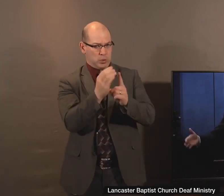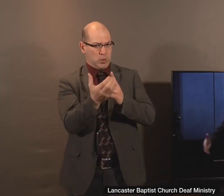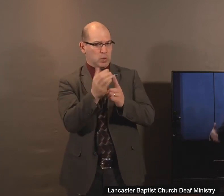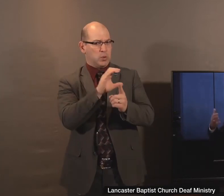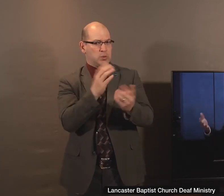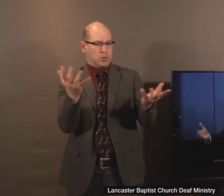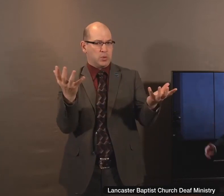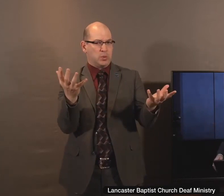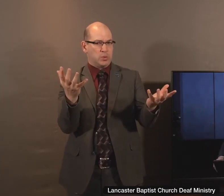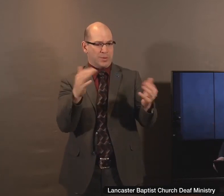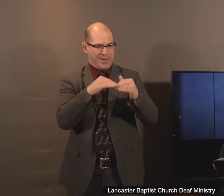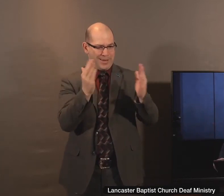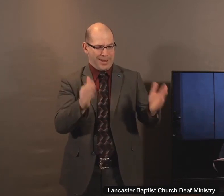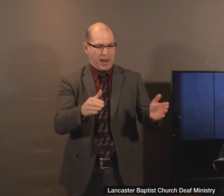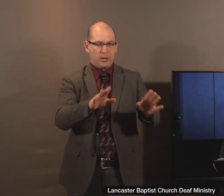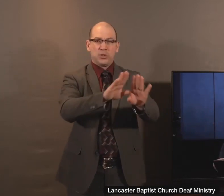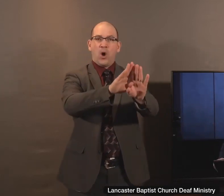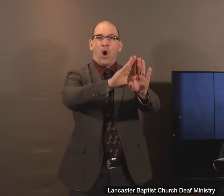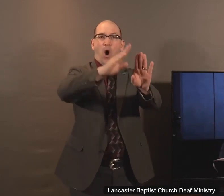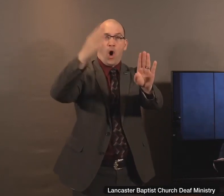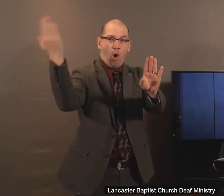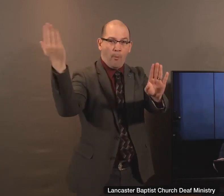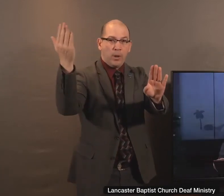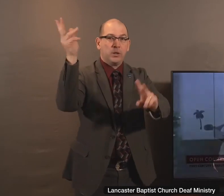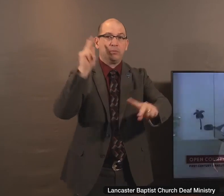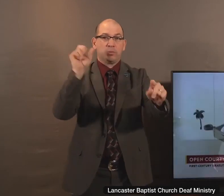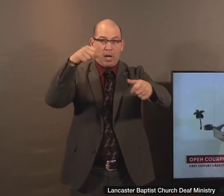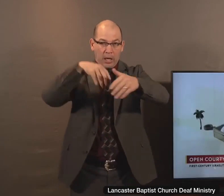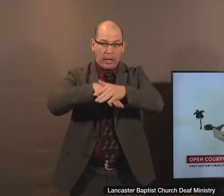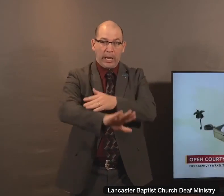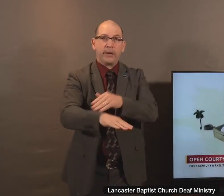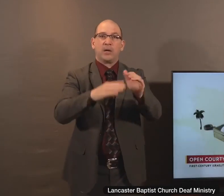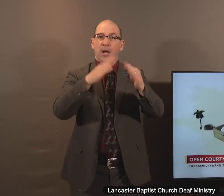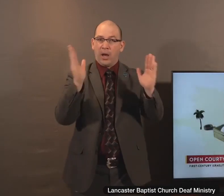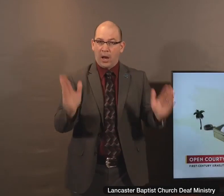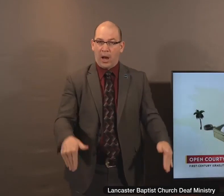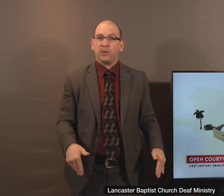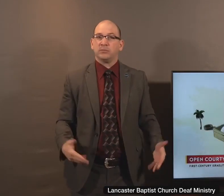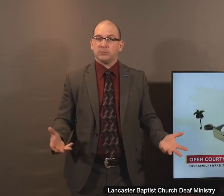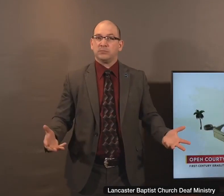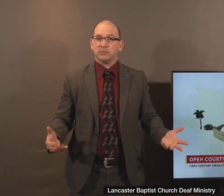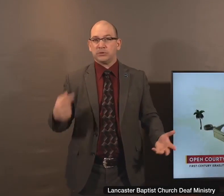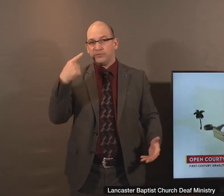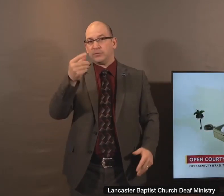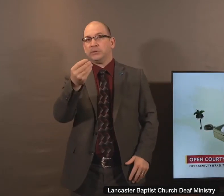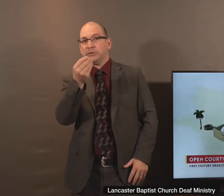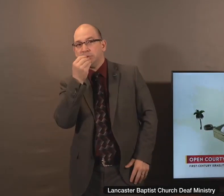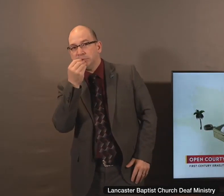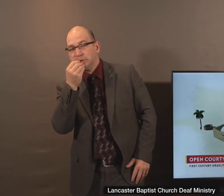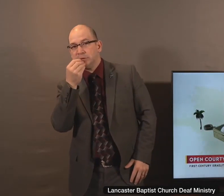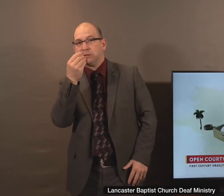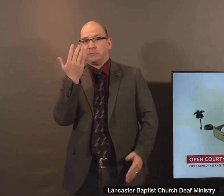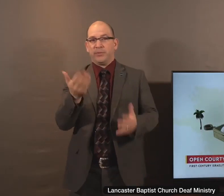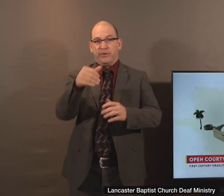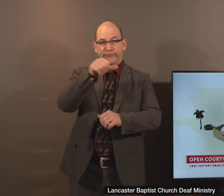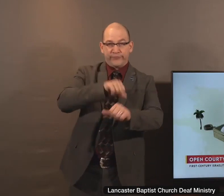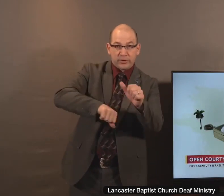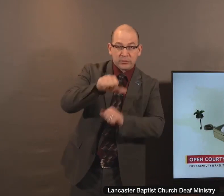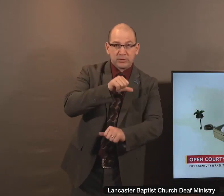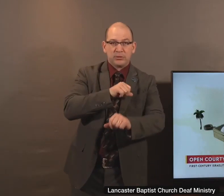open, then people would come in like this. They would make their way in for the meal and maybe some fellowship. But not a woman